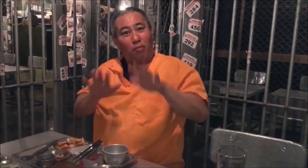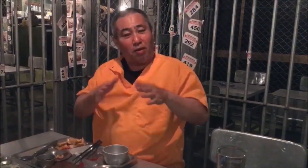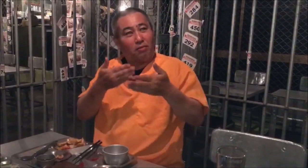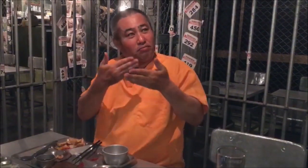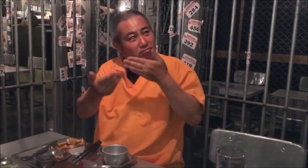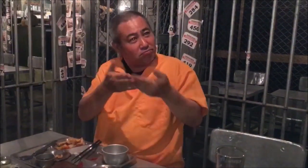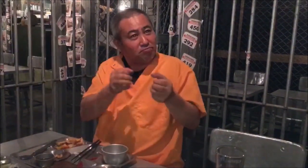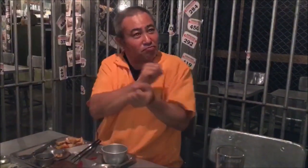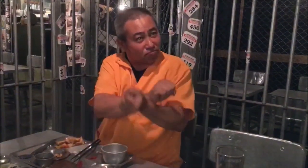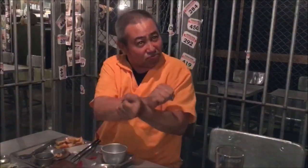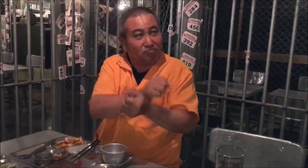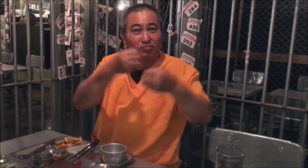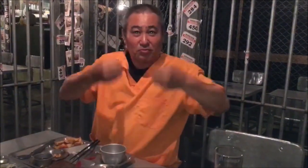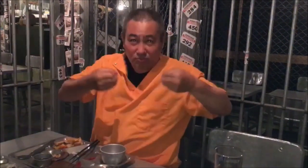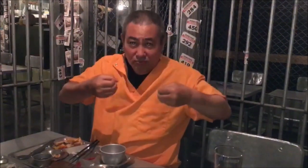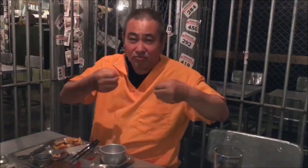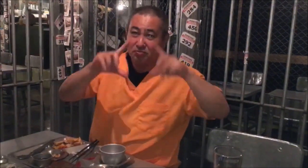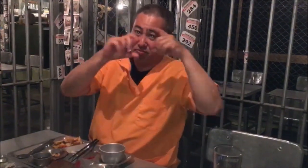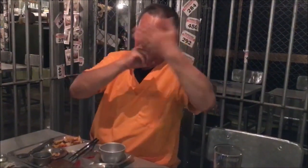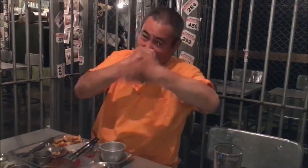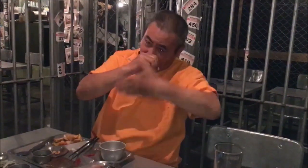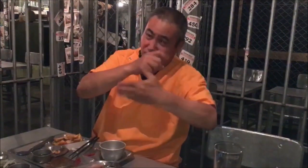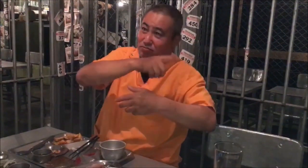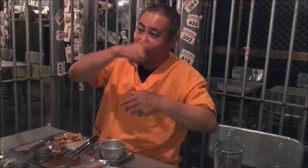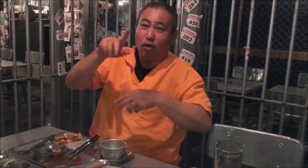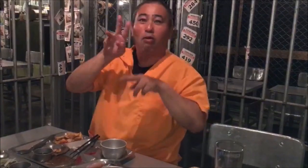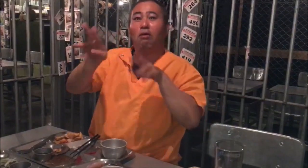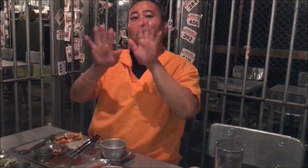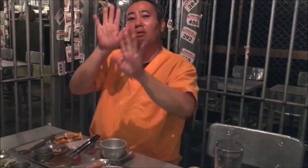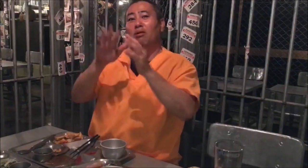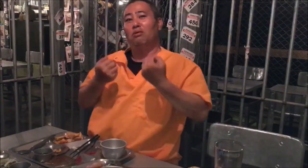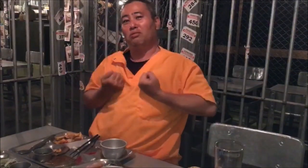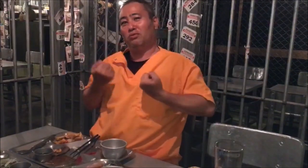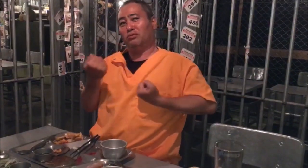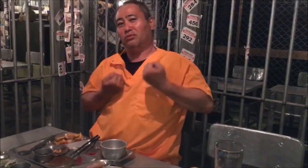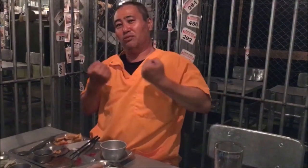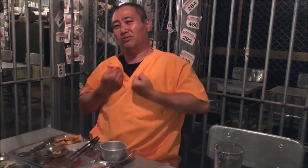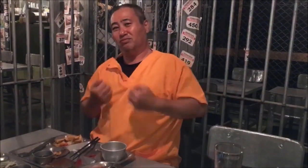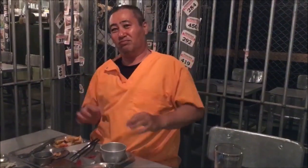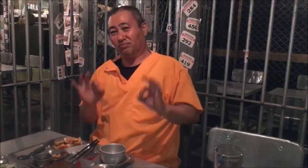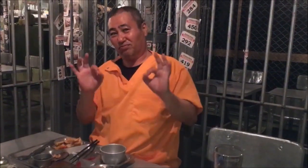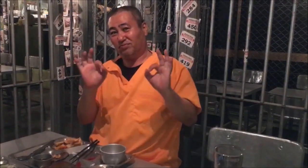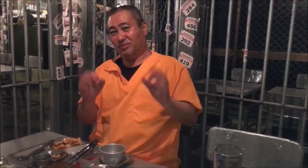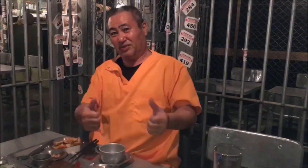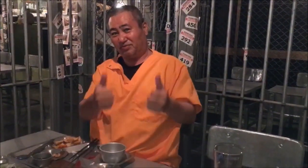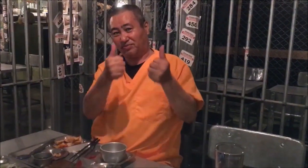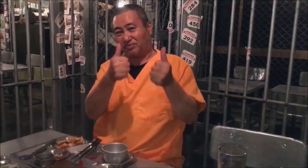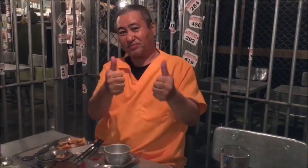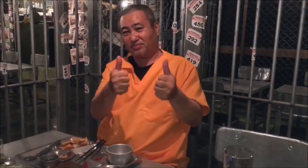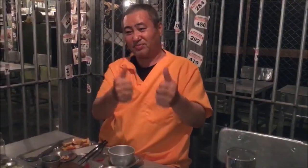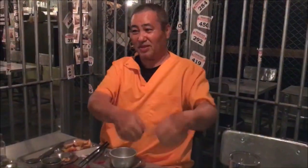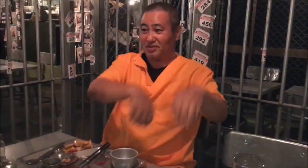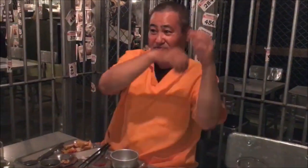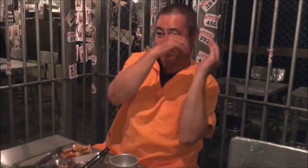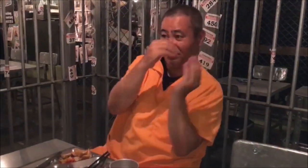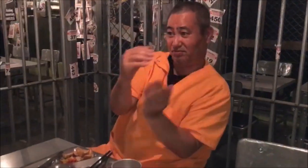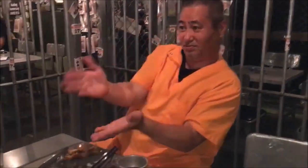I might take a little bit of a flare. It is like that I may miss the deal